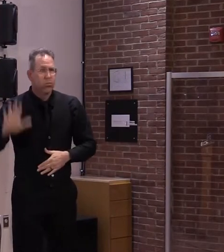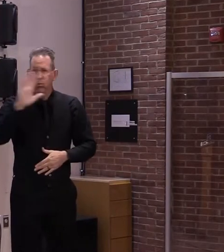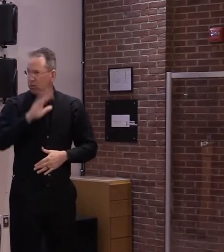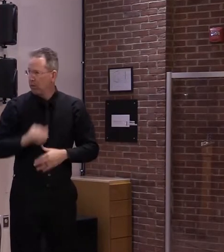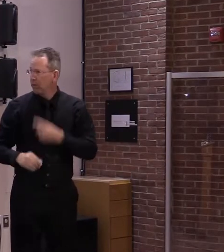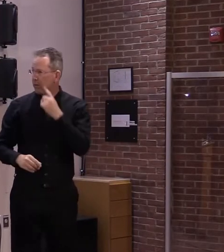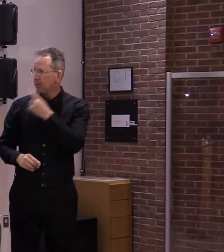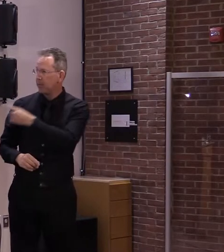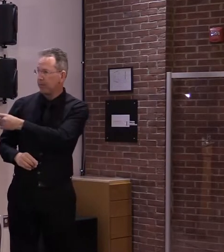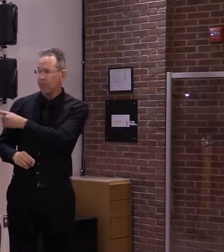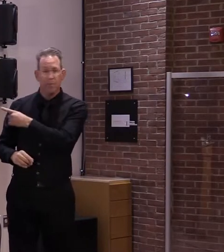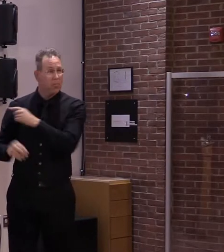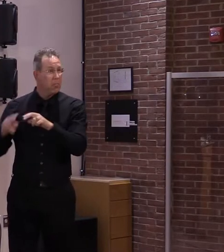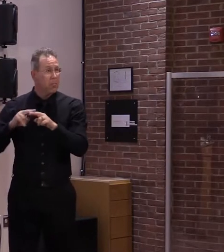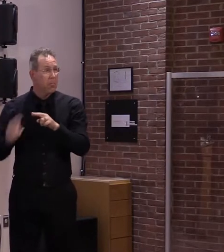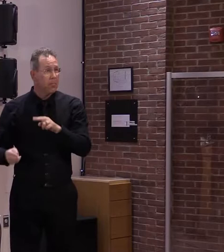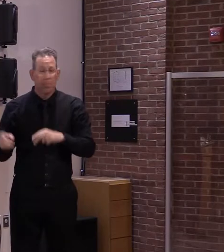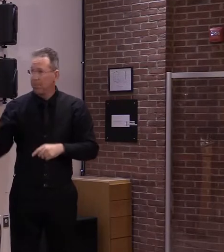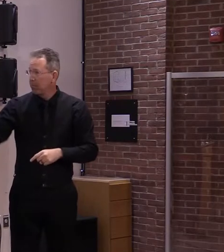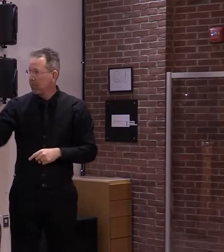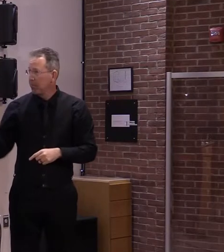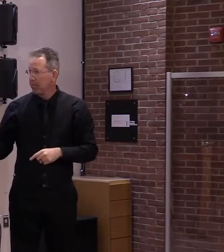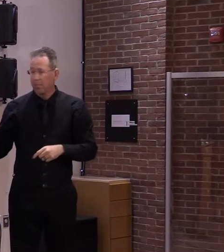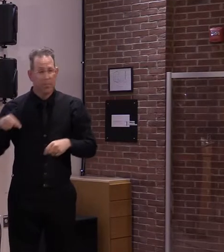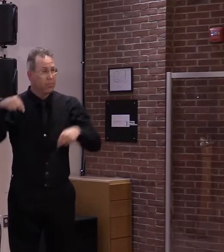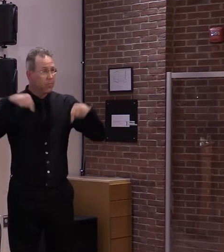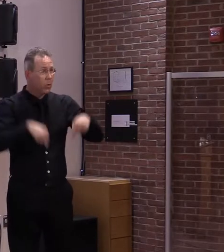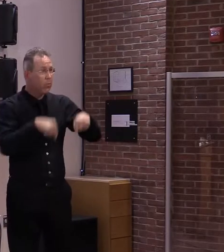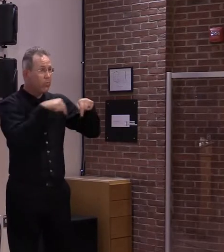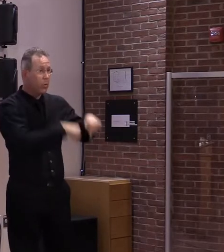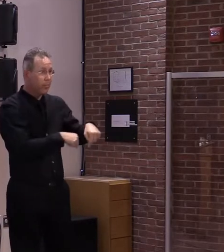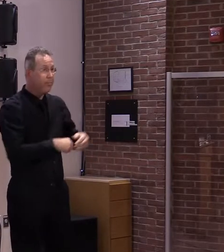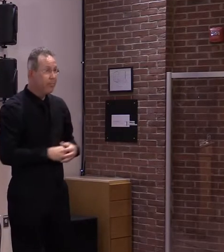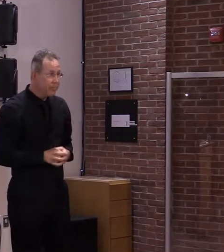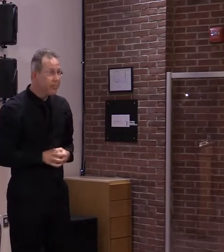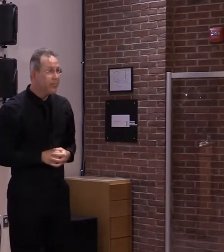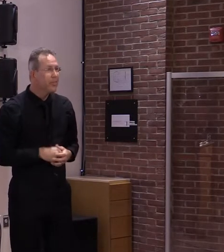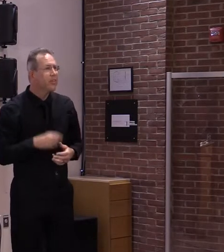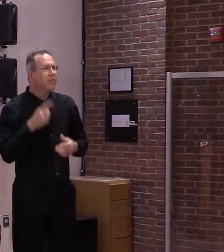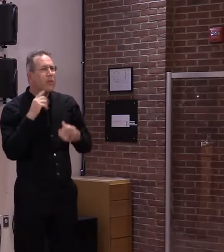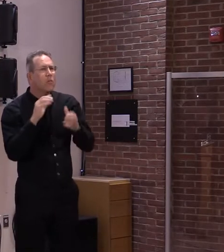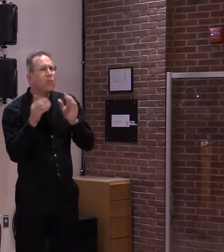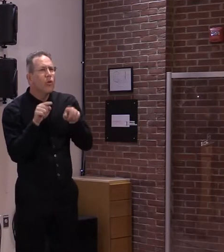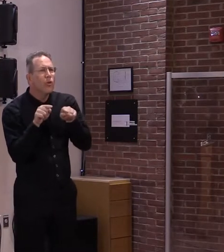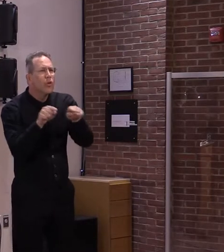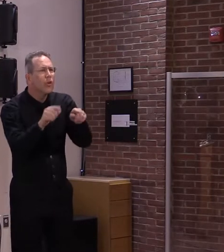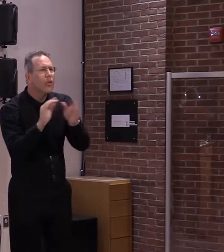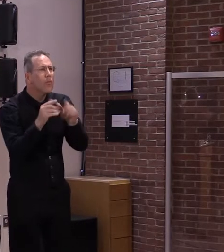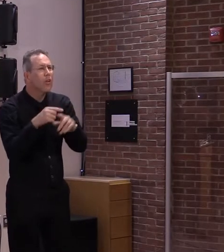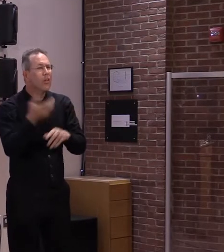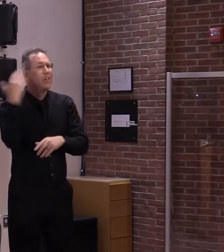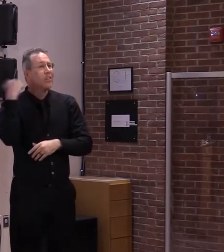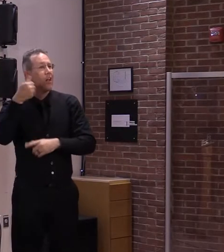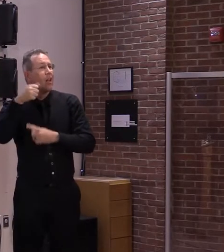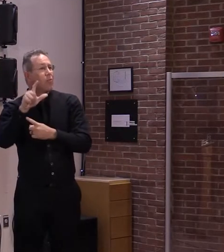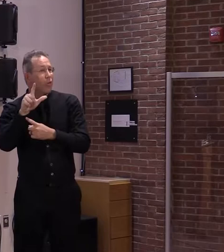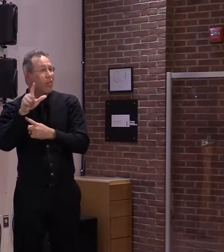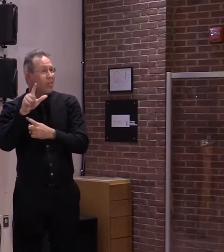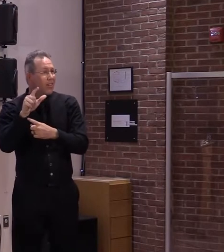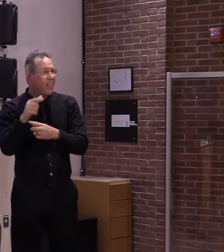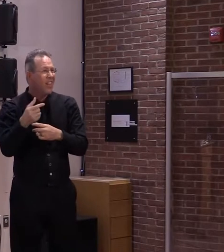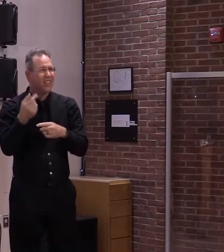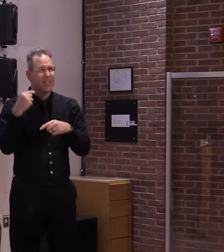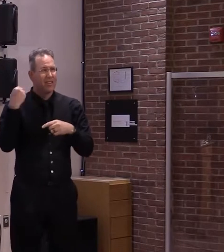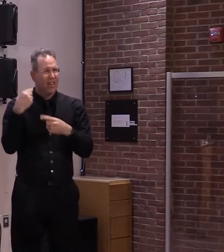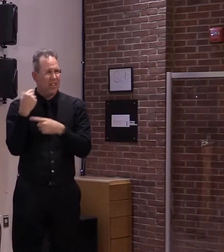was only matched by the similar decrease that occurred last April when the seven-day case rate decreased 82%